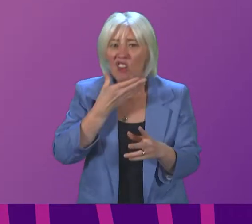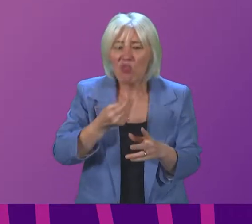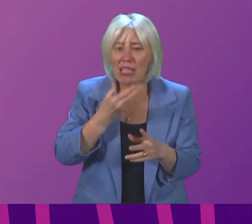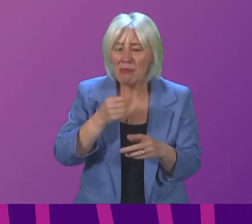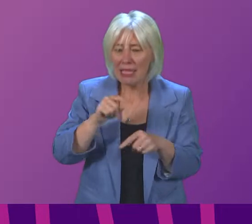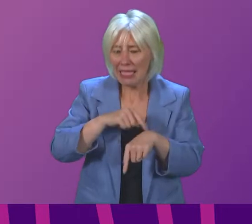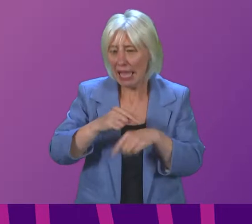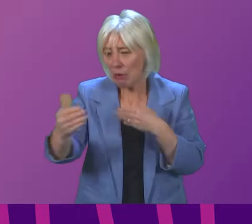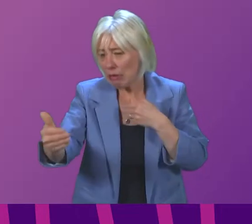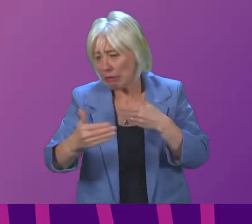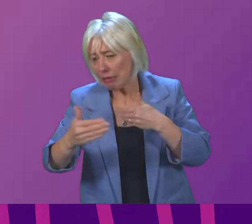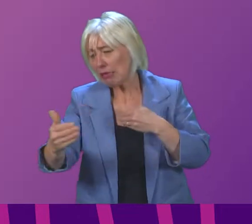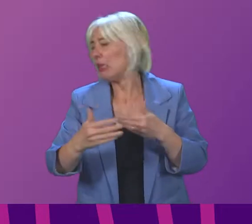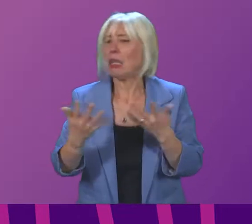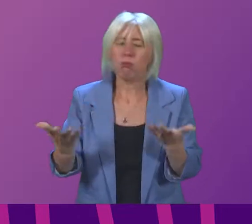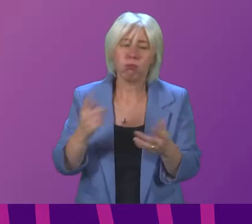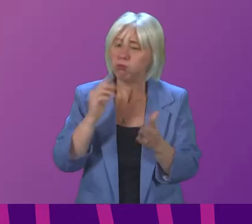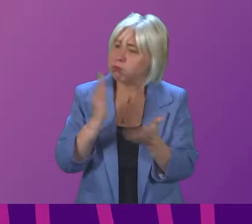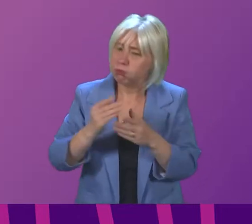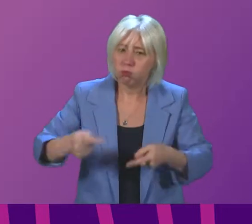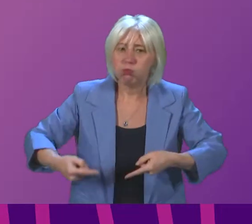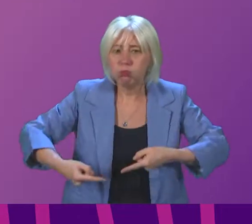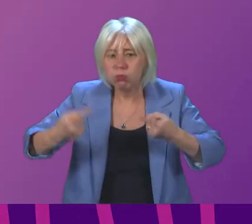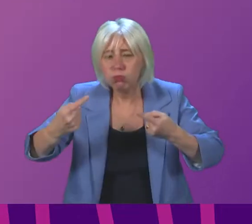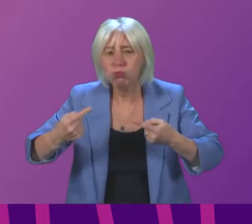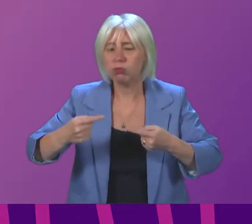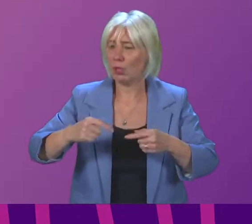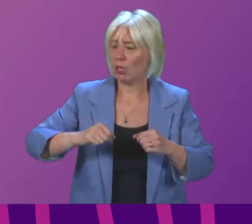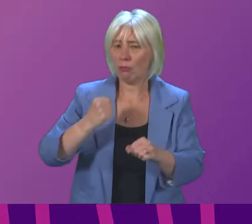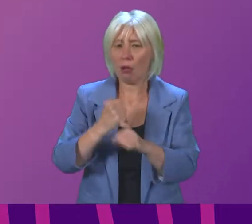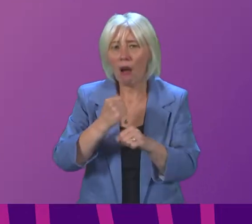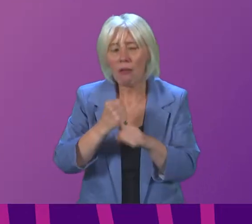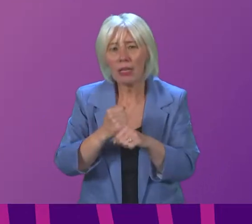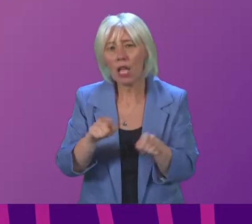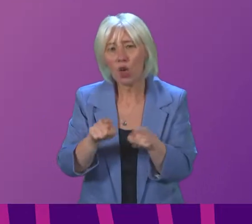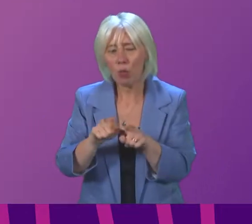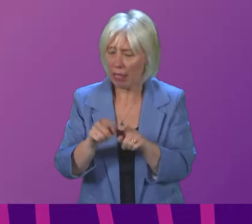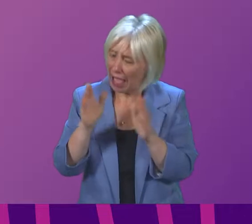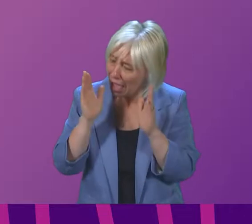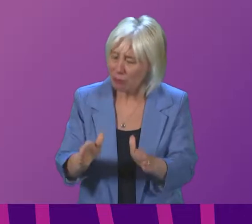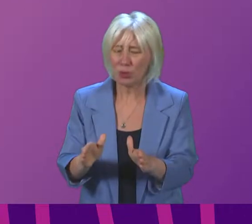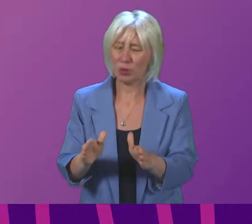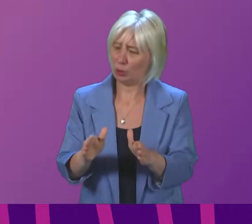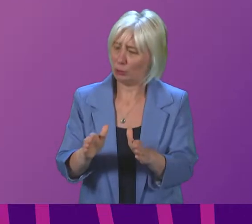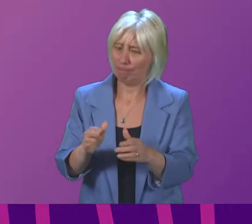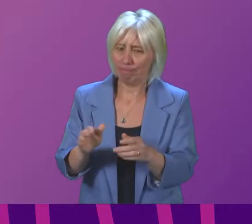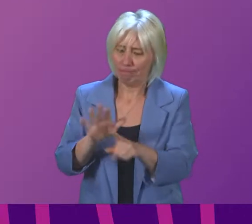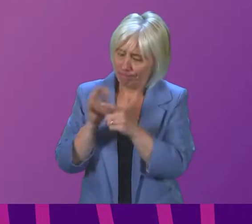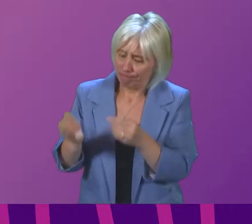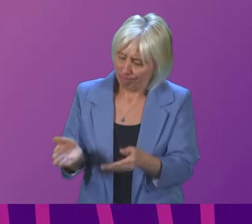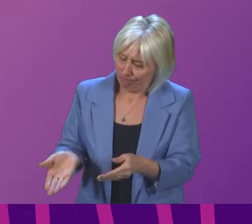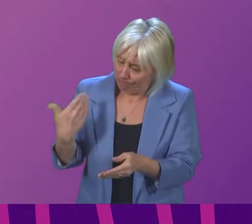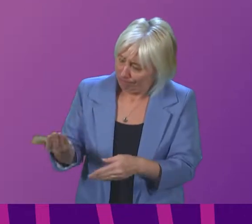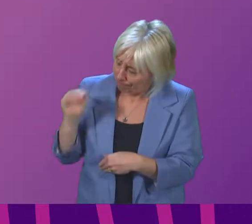of challenge and the Scottish Government really needs to press the UK Government